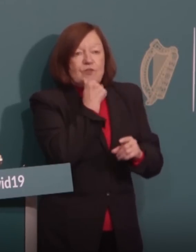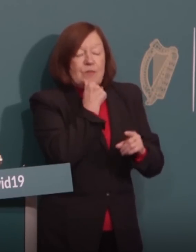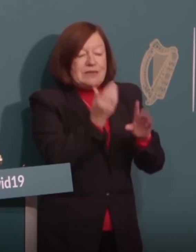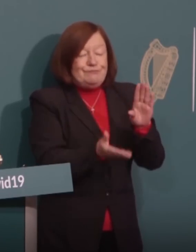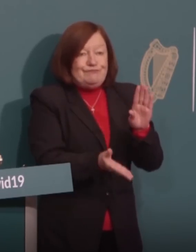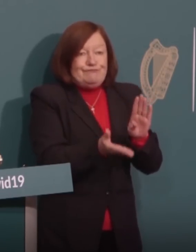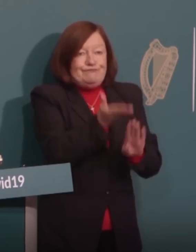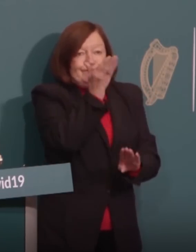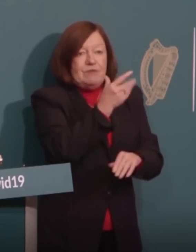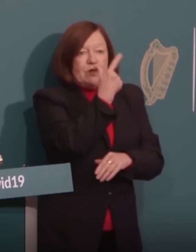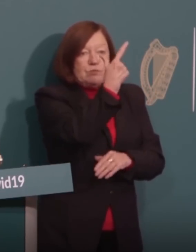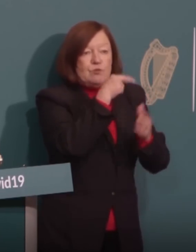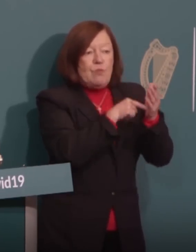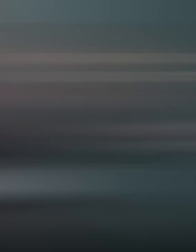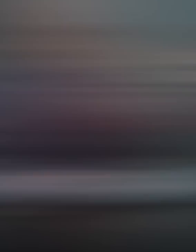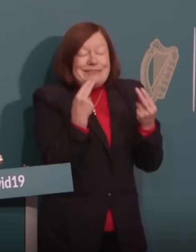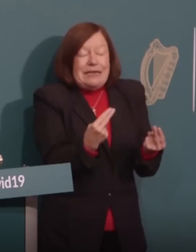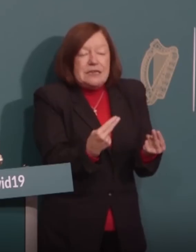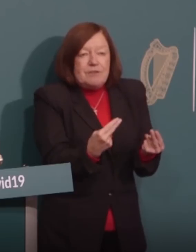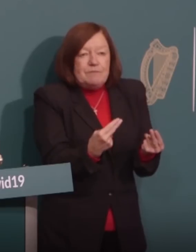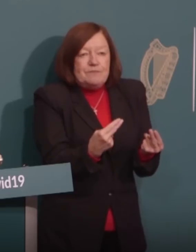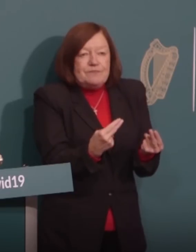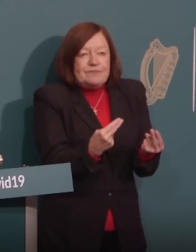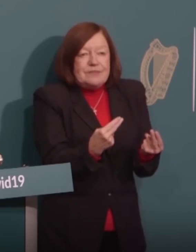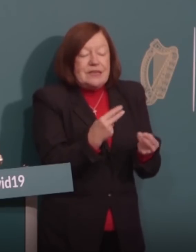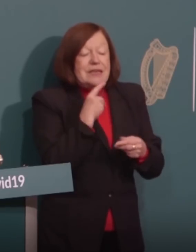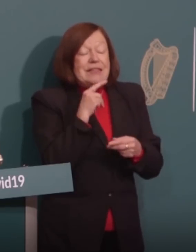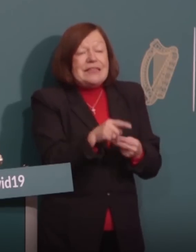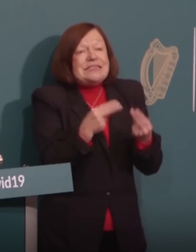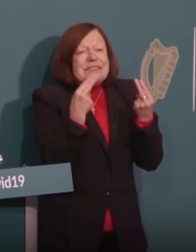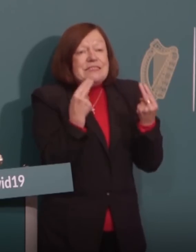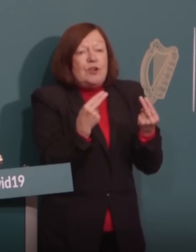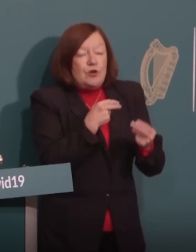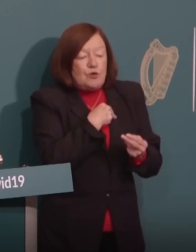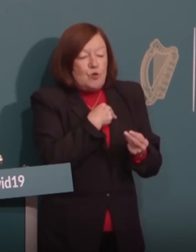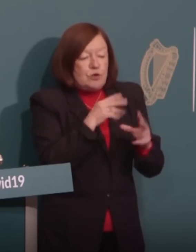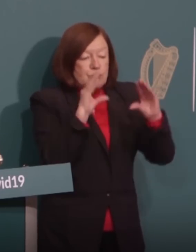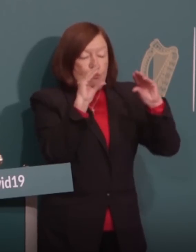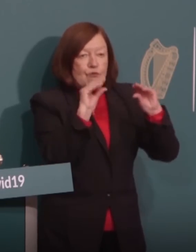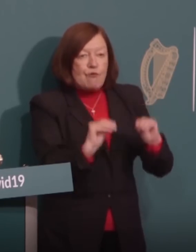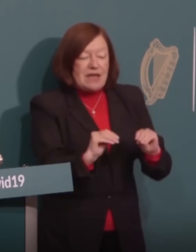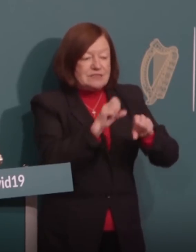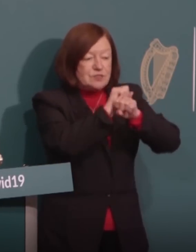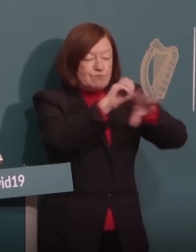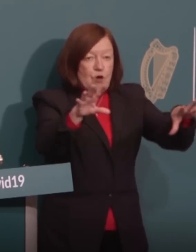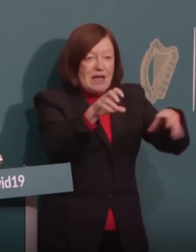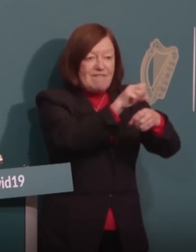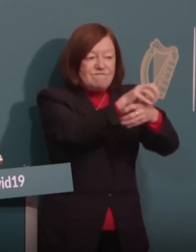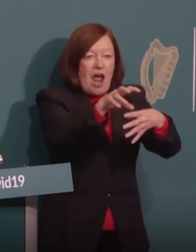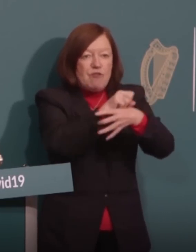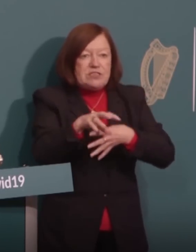increased from 2.2%. While this is necessary to suppress the spread of the virus,